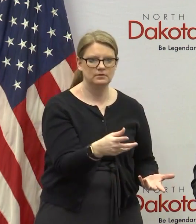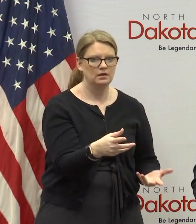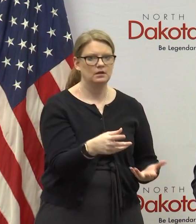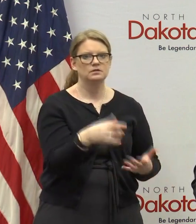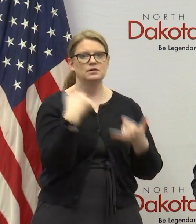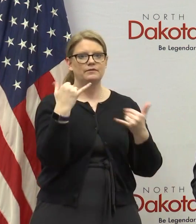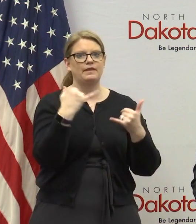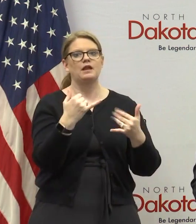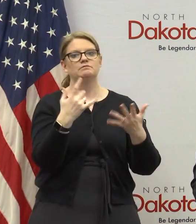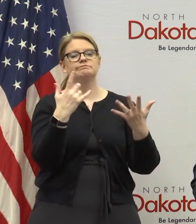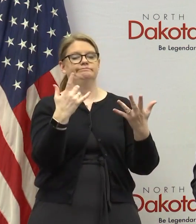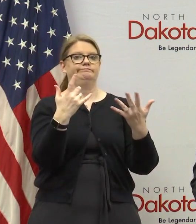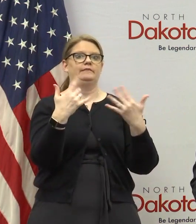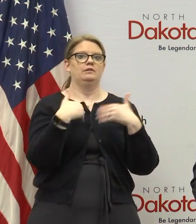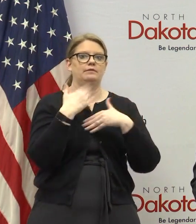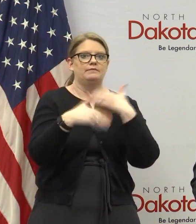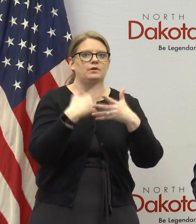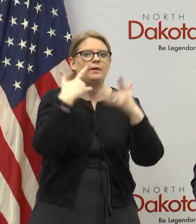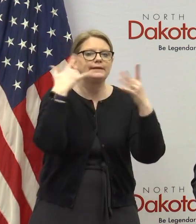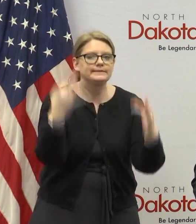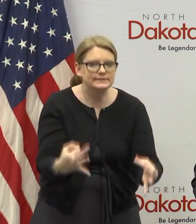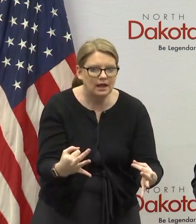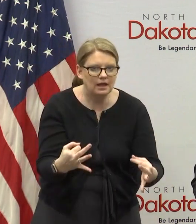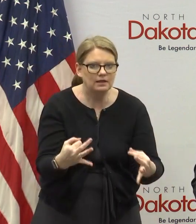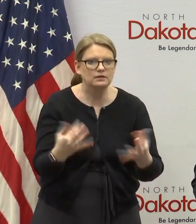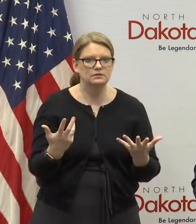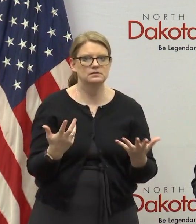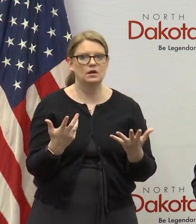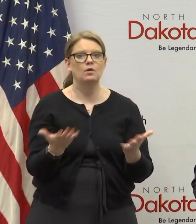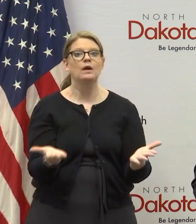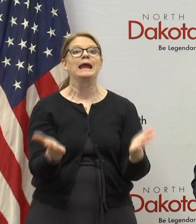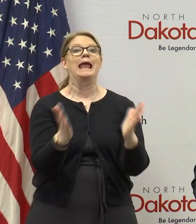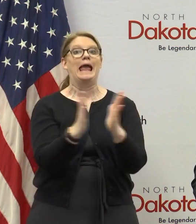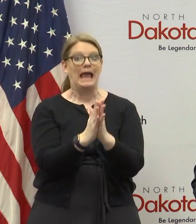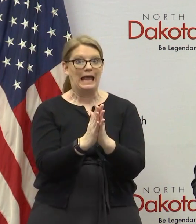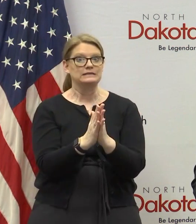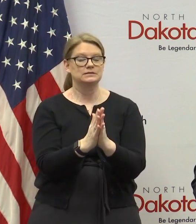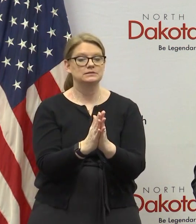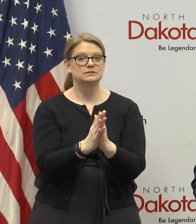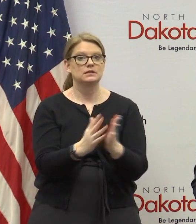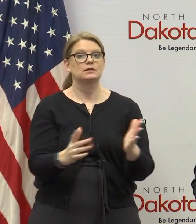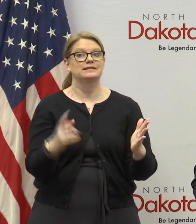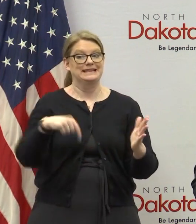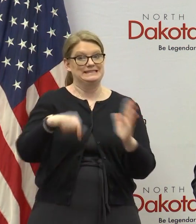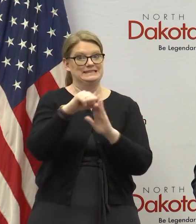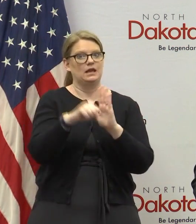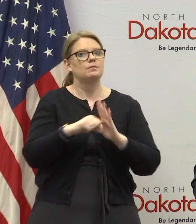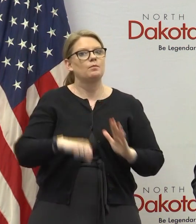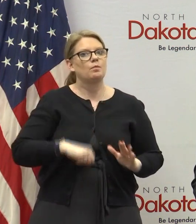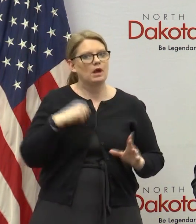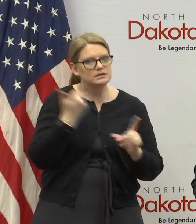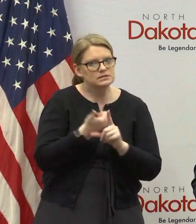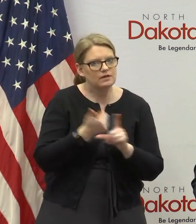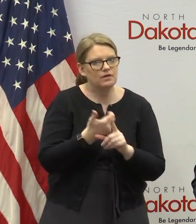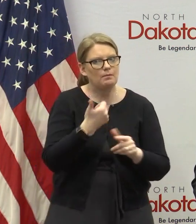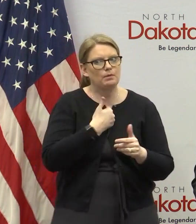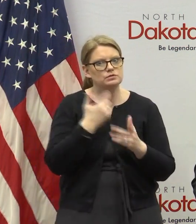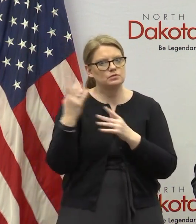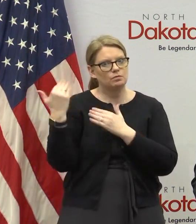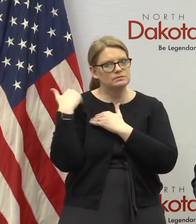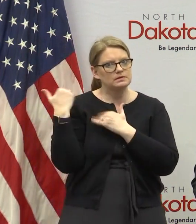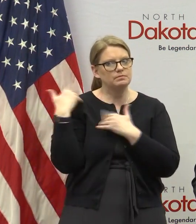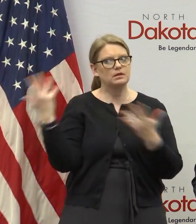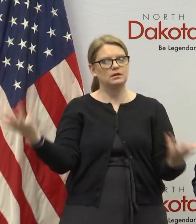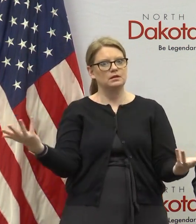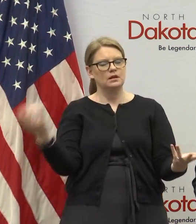to make an appeal to everybody uh for a state that prides itself in individual responsibility and people that want to have their freedom is let's